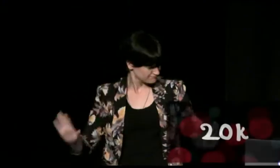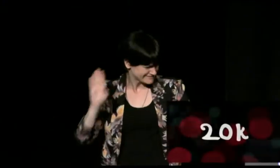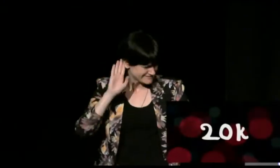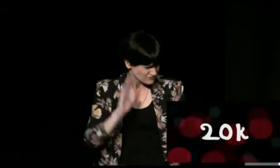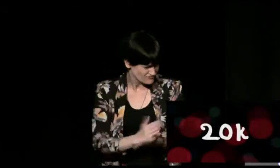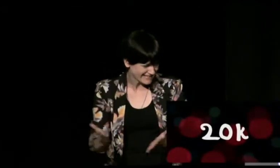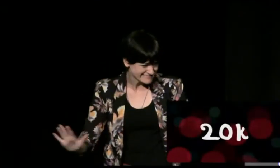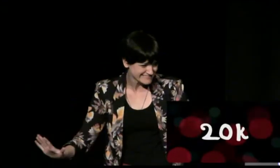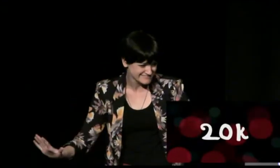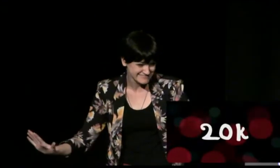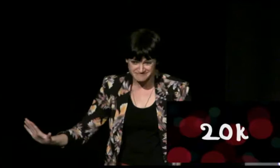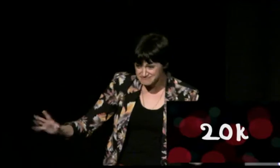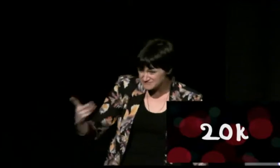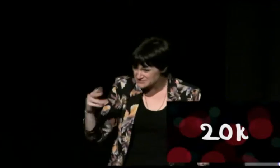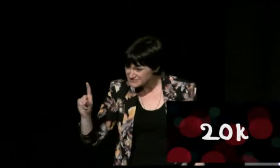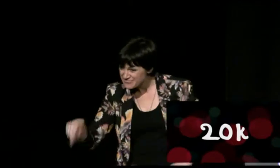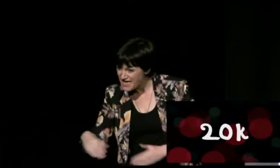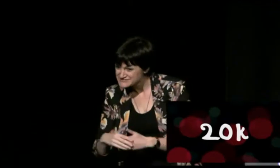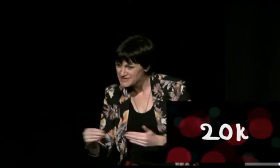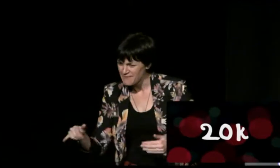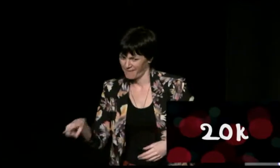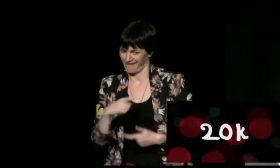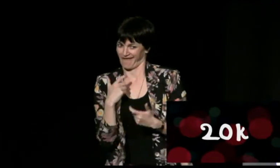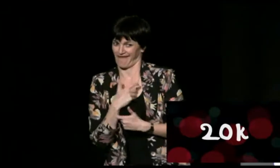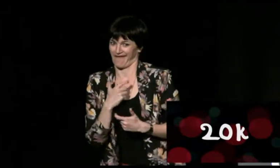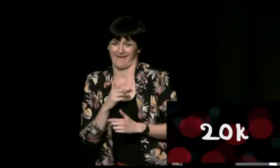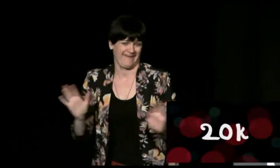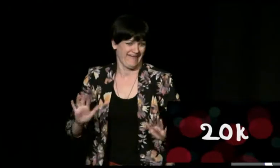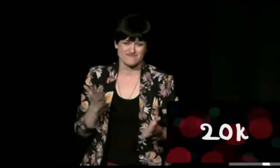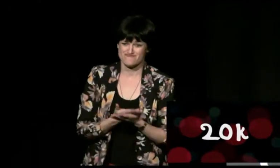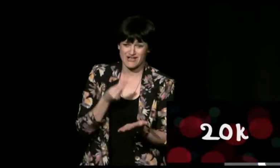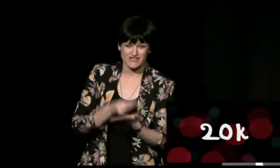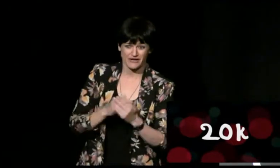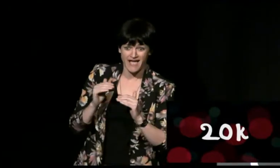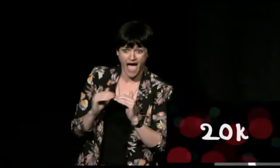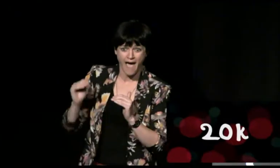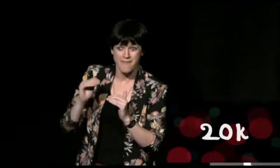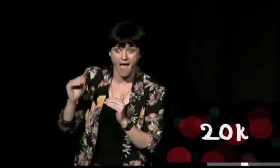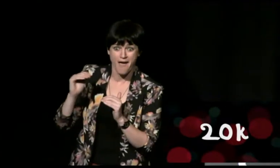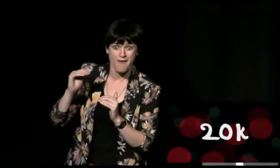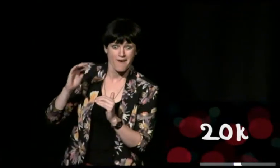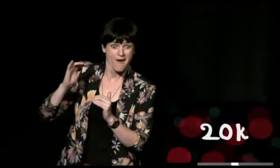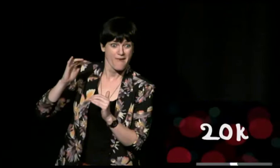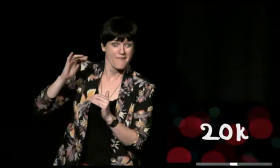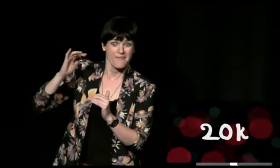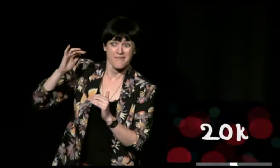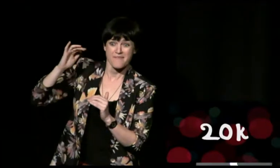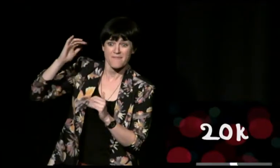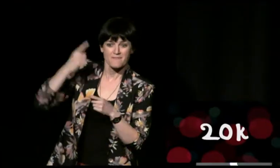budgeted it out we thought $20 sounded quite realistic I'm not sure if it sounds realistic to you you might be laughing already but obviously